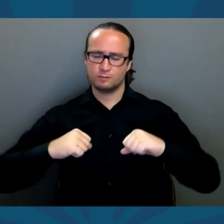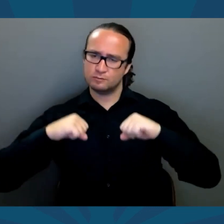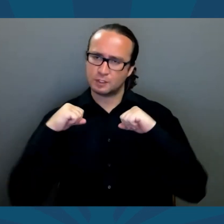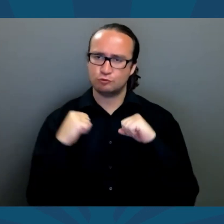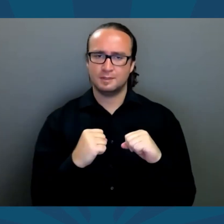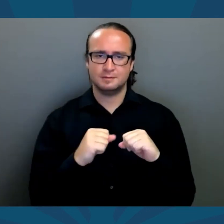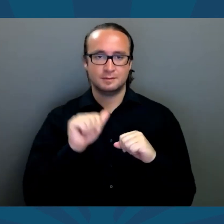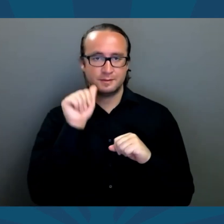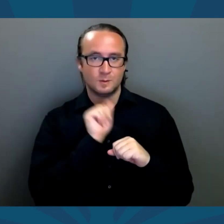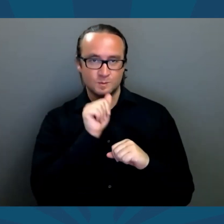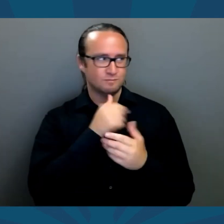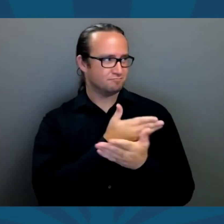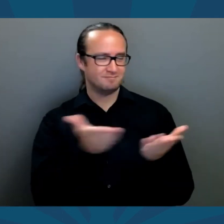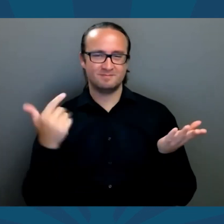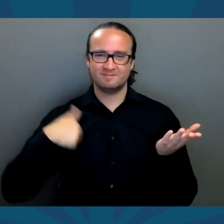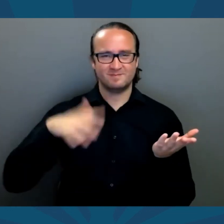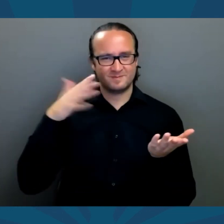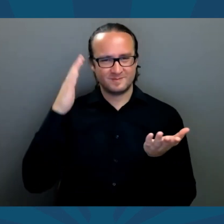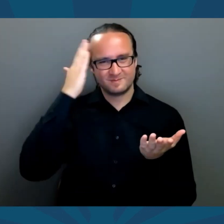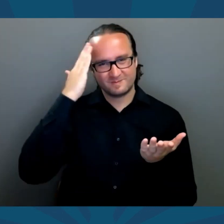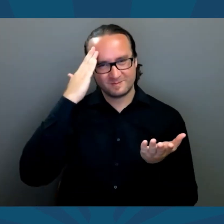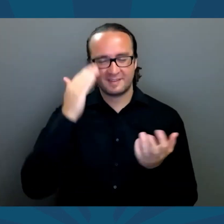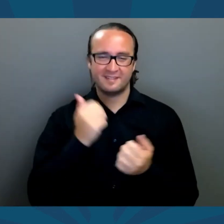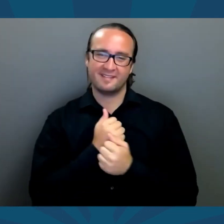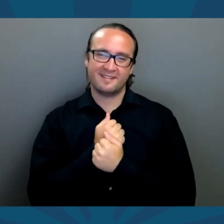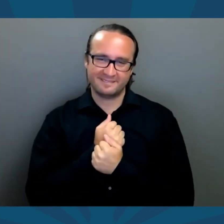He's running to protect the Arizona we know and love.